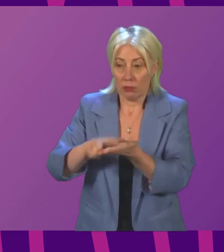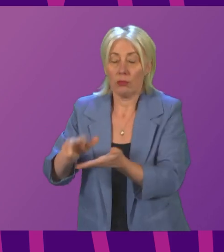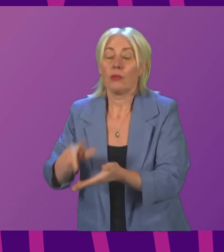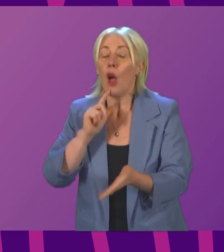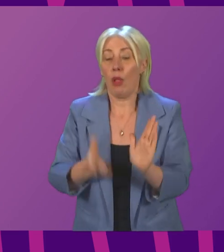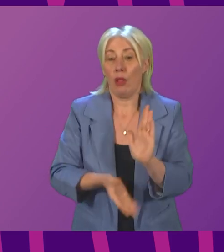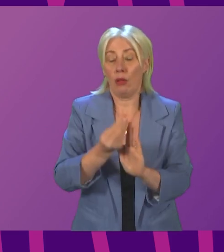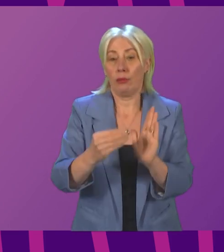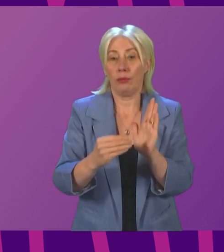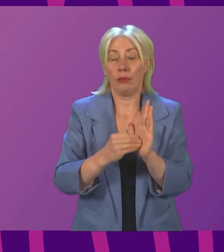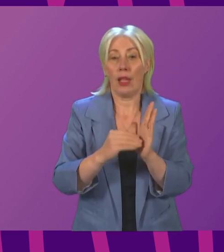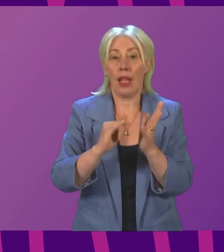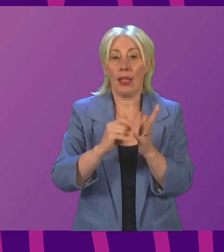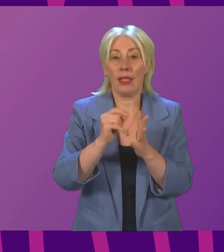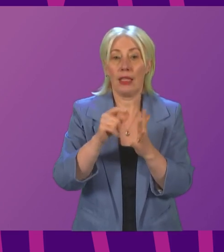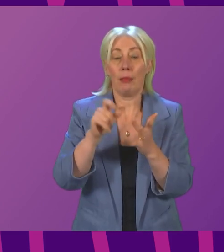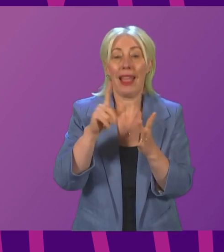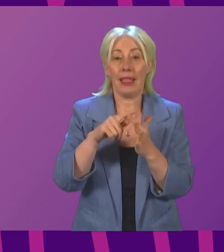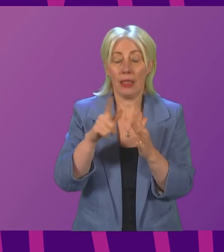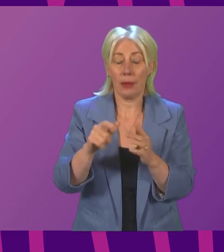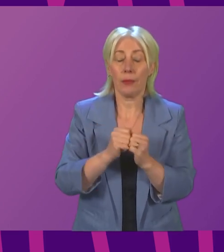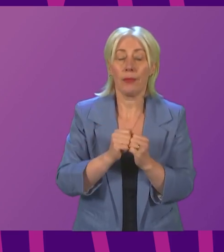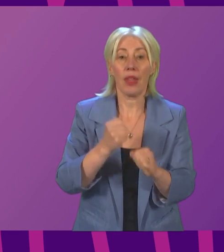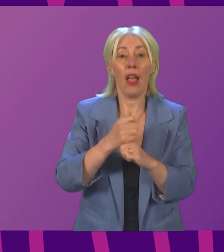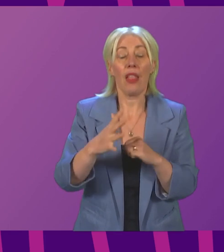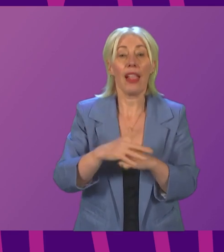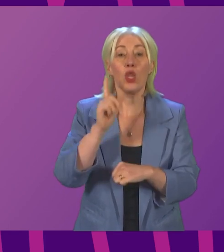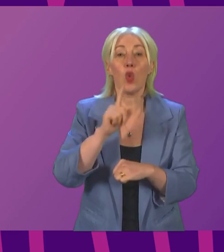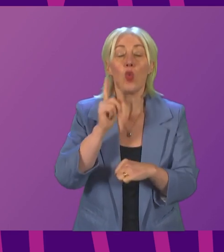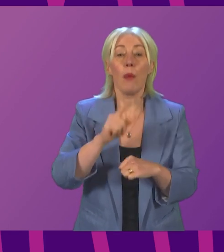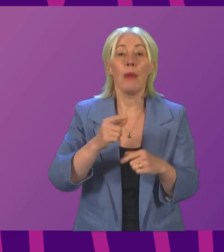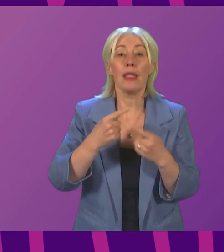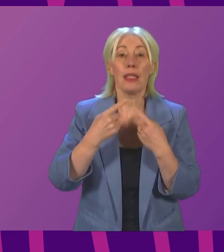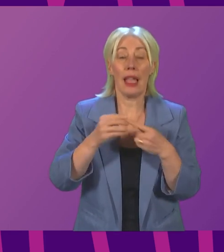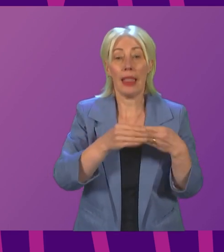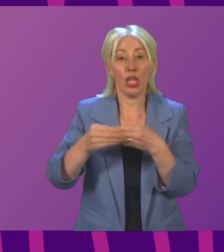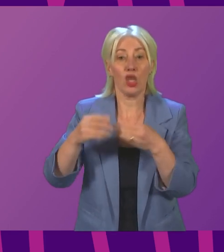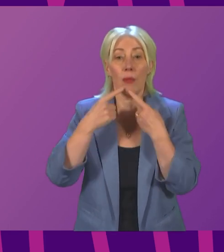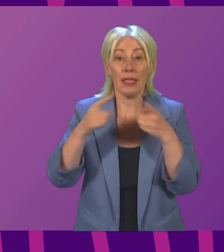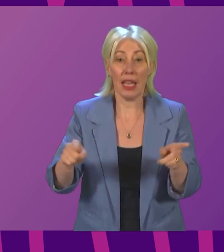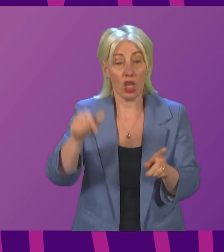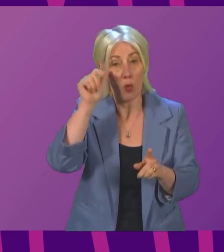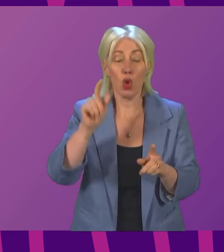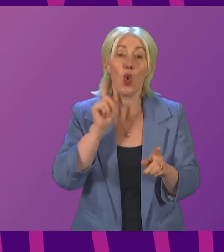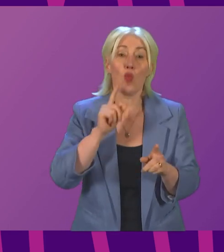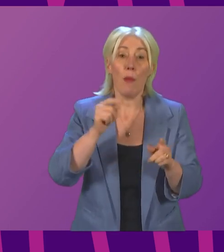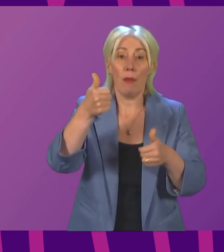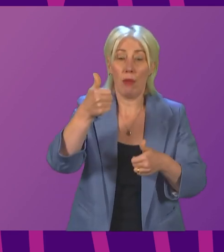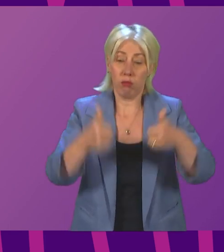them and we put that information in spice. The Glasgow Women's Leadership Statement though I think is hugely important. Women we know are disproportionately